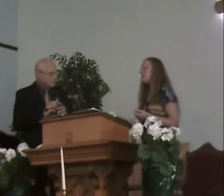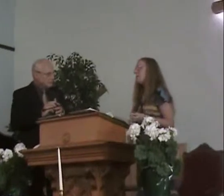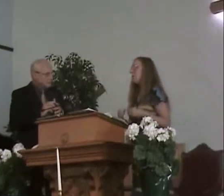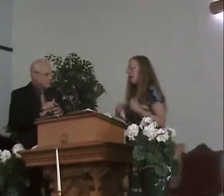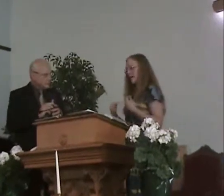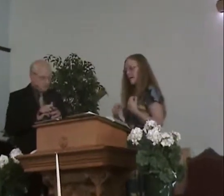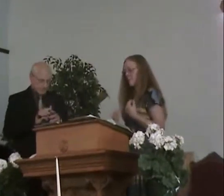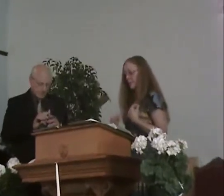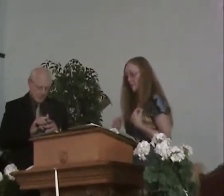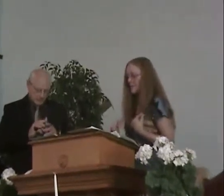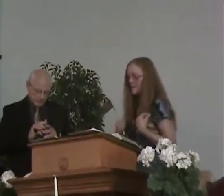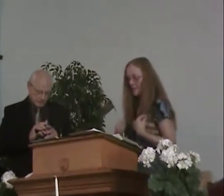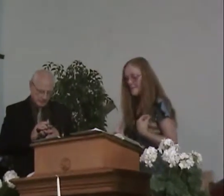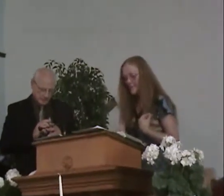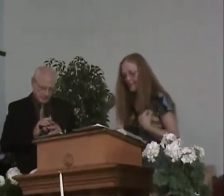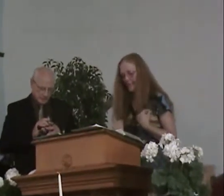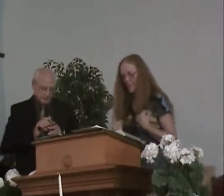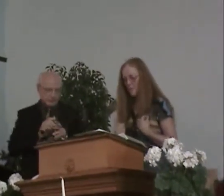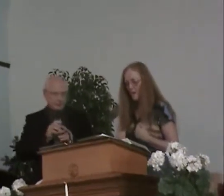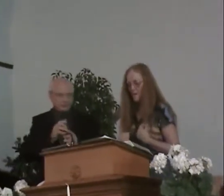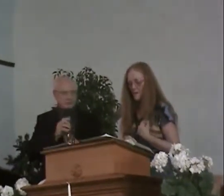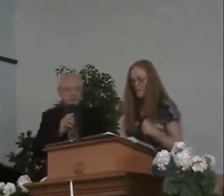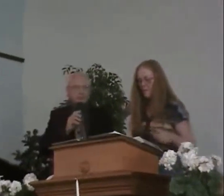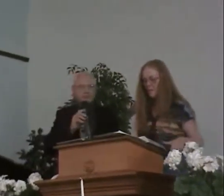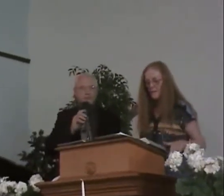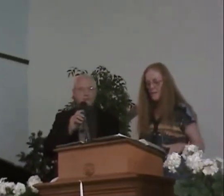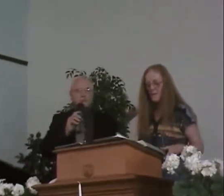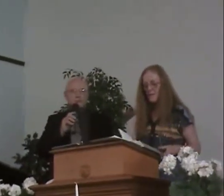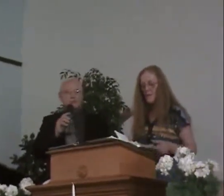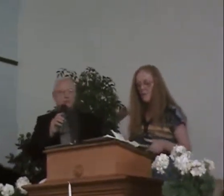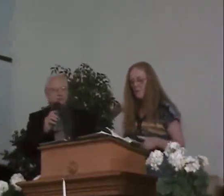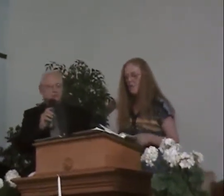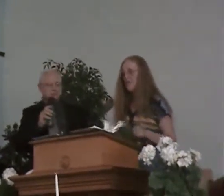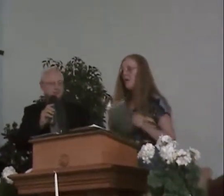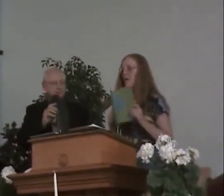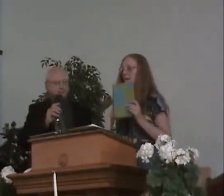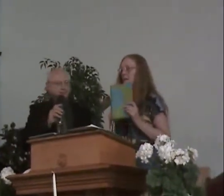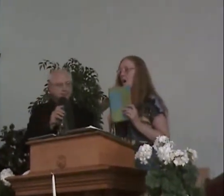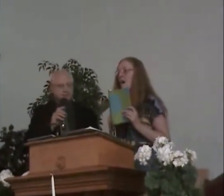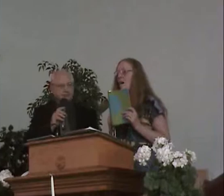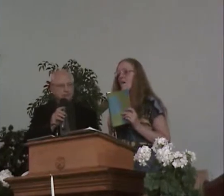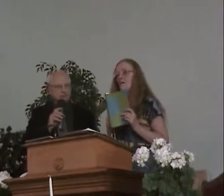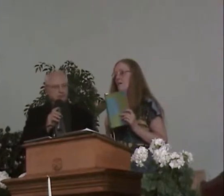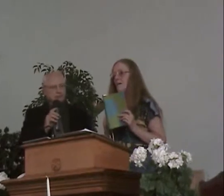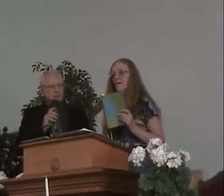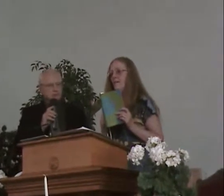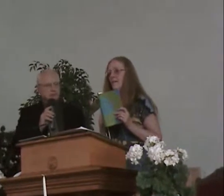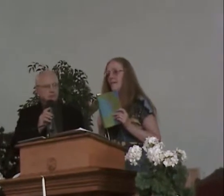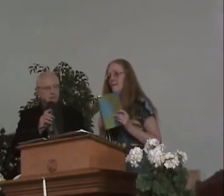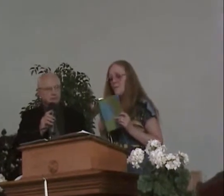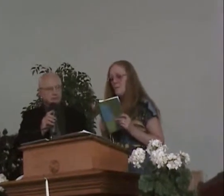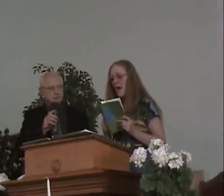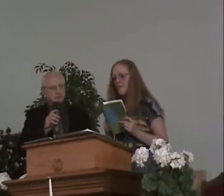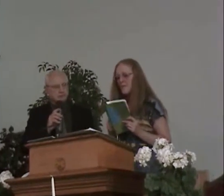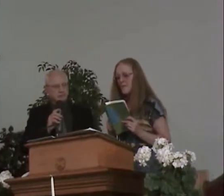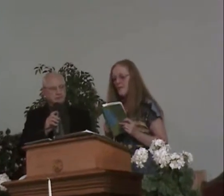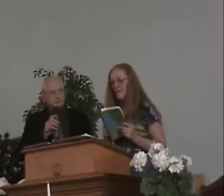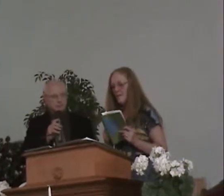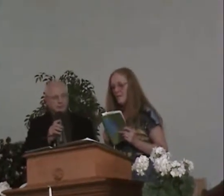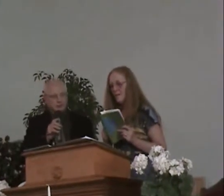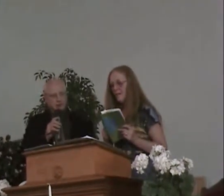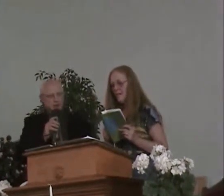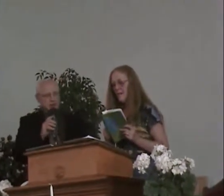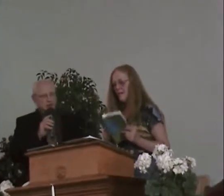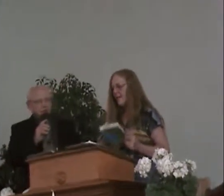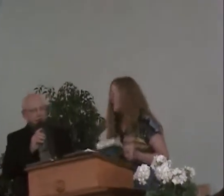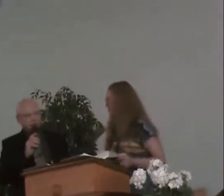non-believers, but right in-believers, that's the sad part, is because this holy book is all prophecy.